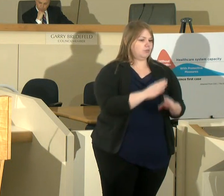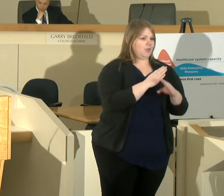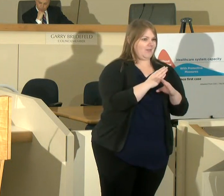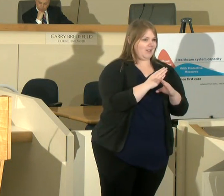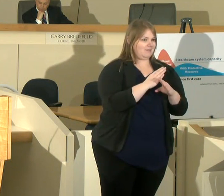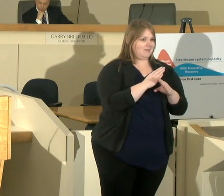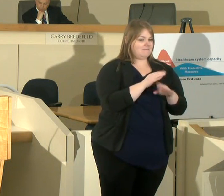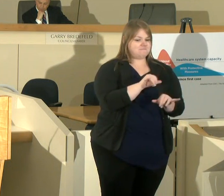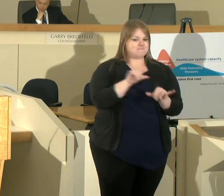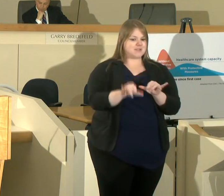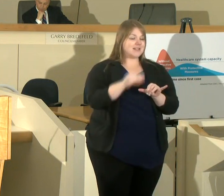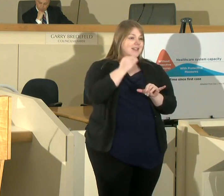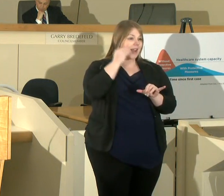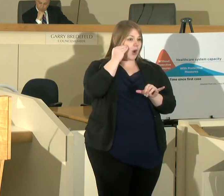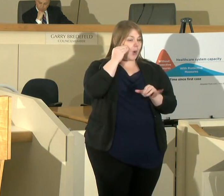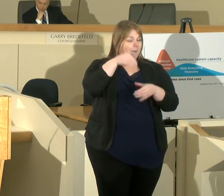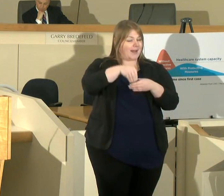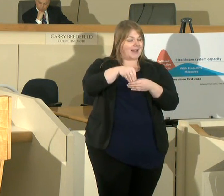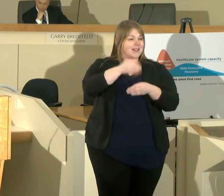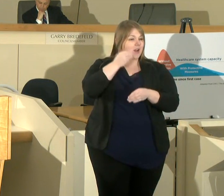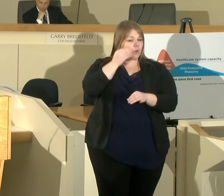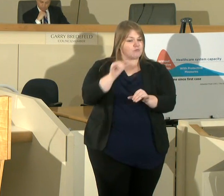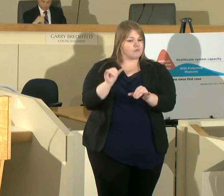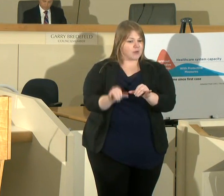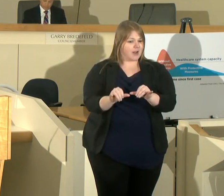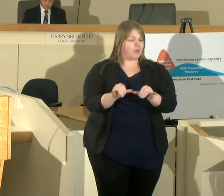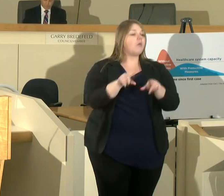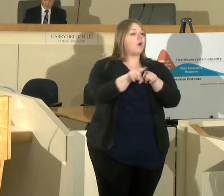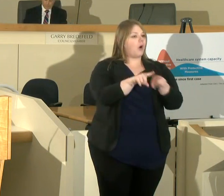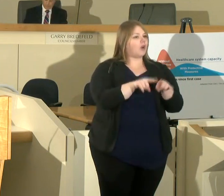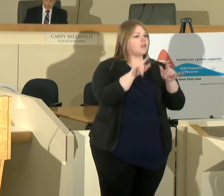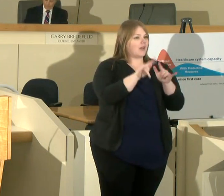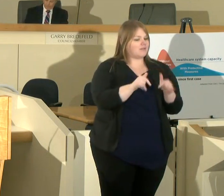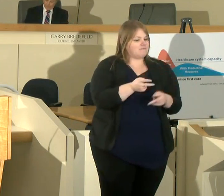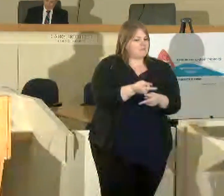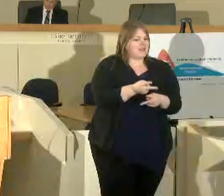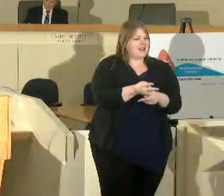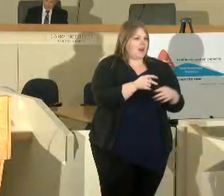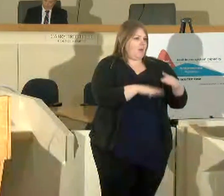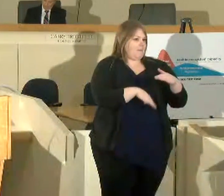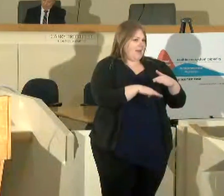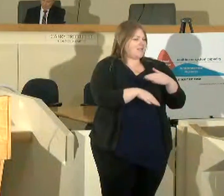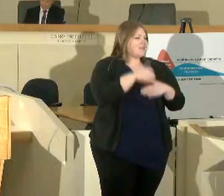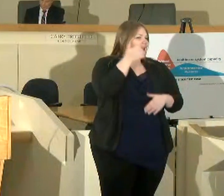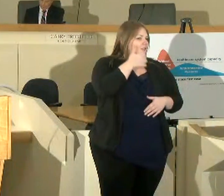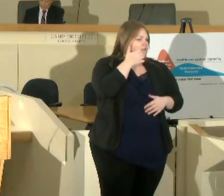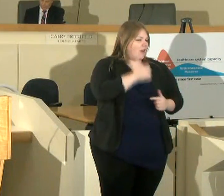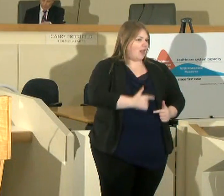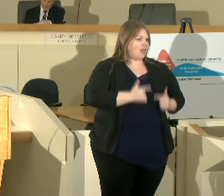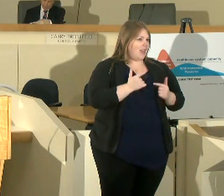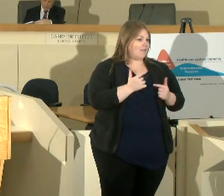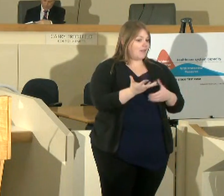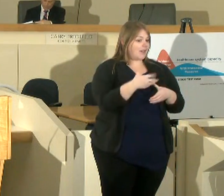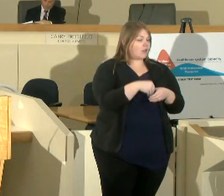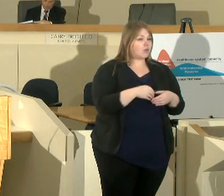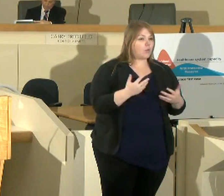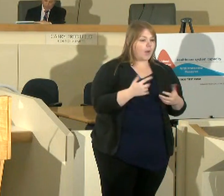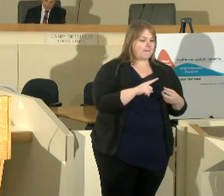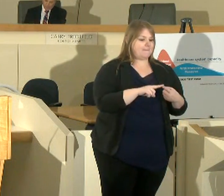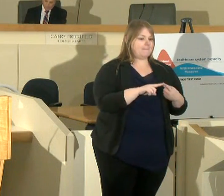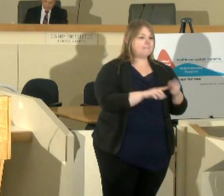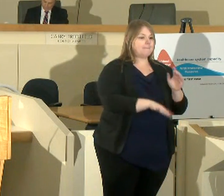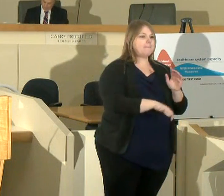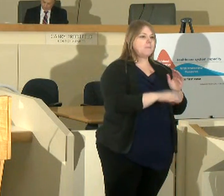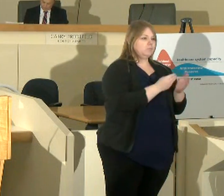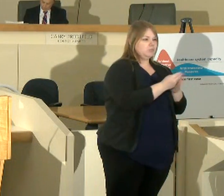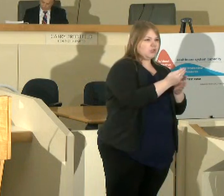themselves and their family at home while still allowing you to make take care of the basics of daily life including picking up your